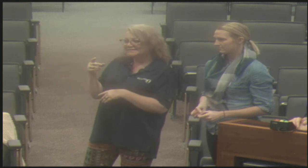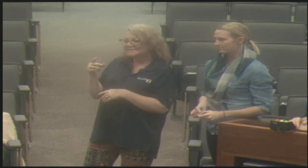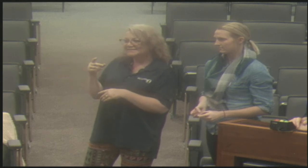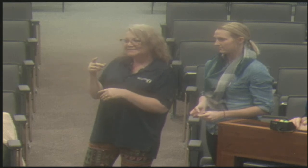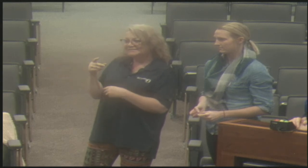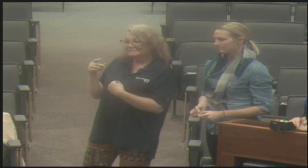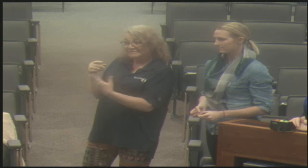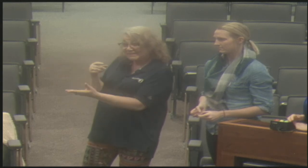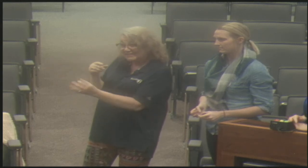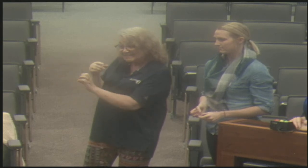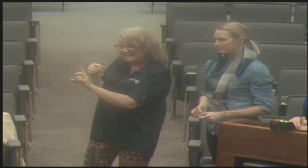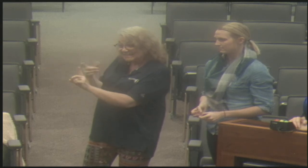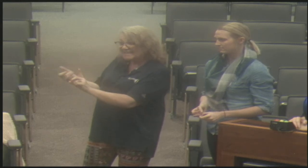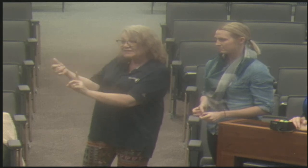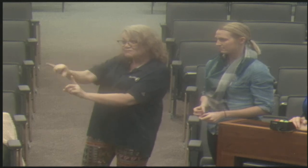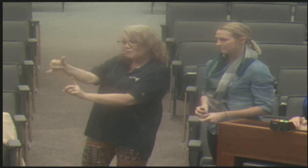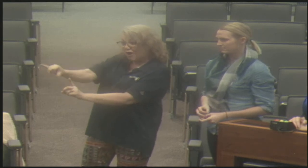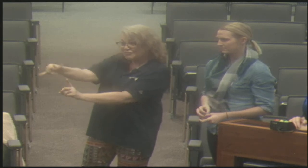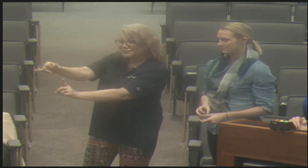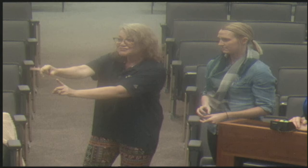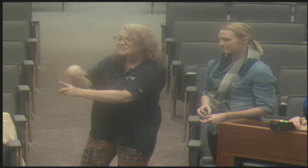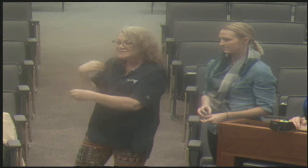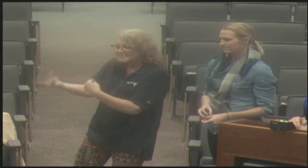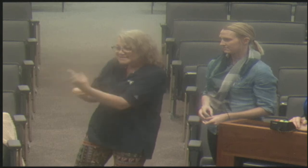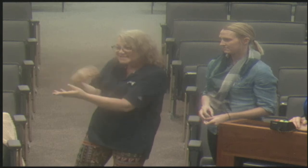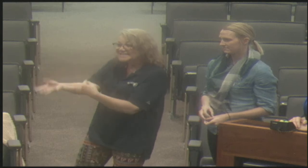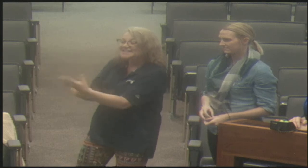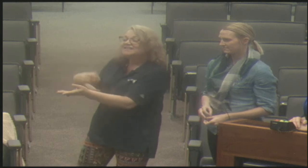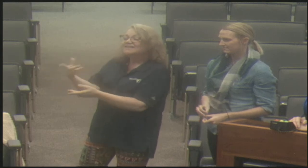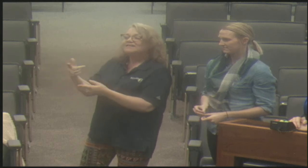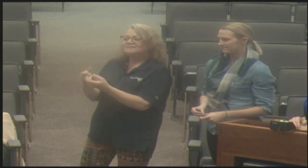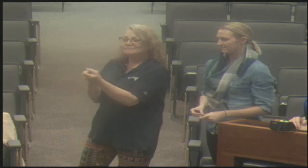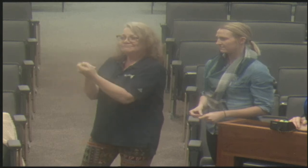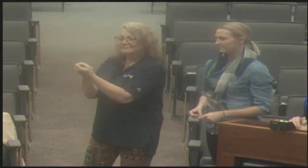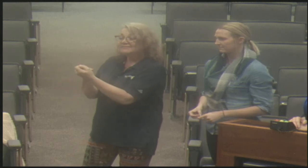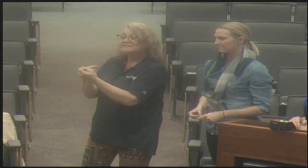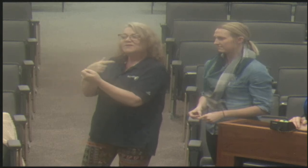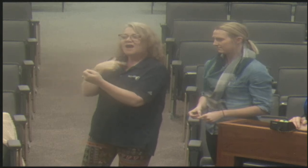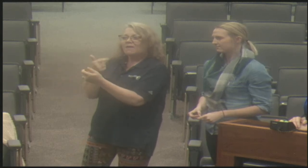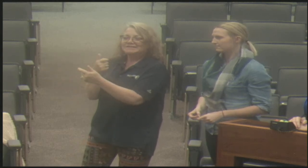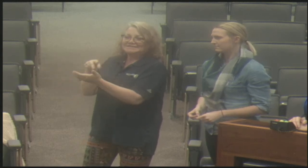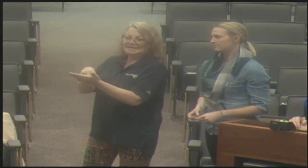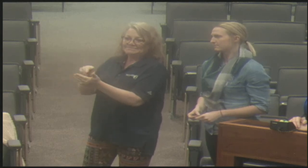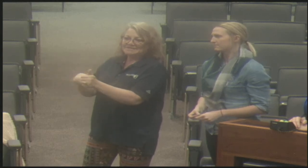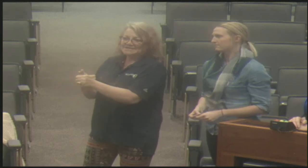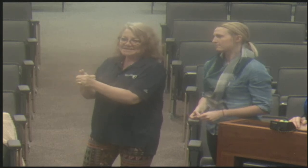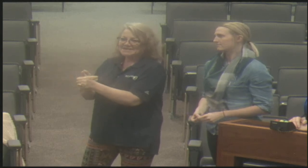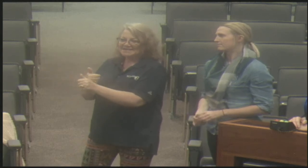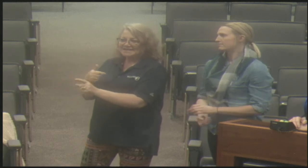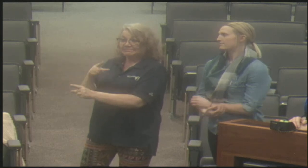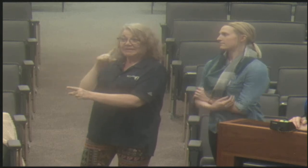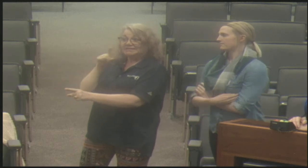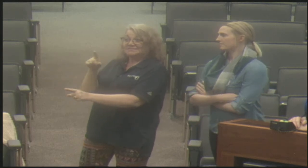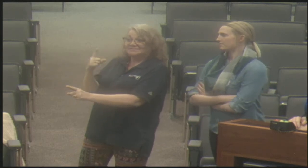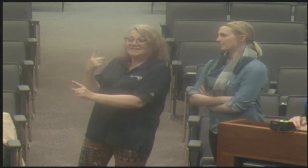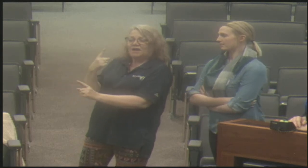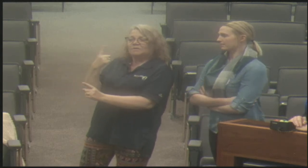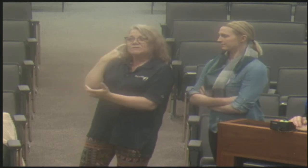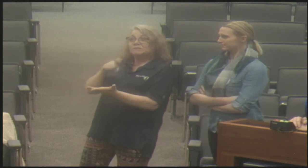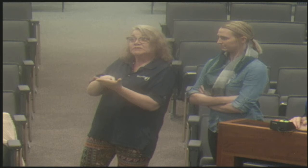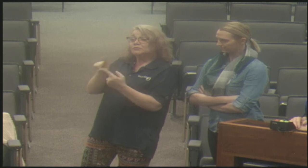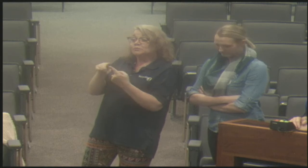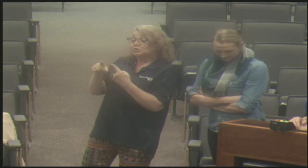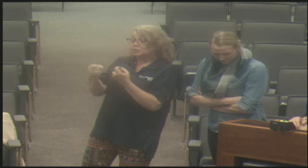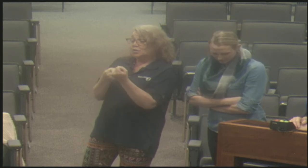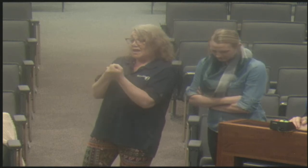is present, um, the individual with all of the different resources, kind of like planting that seed and then fostering that seed and